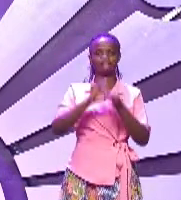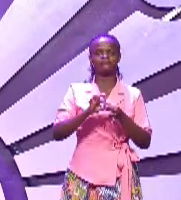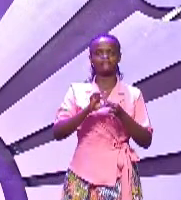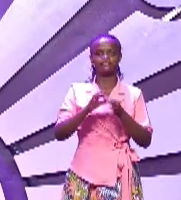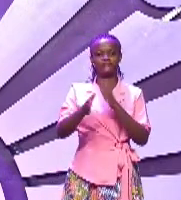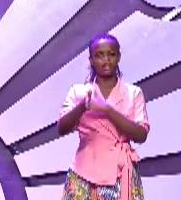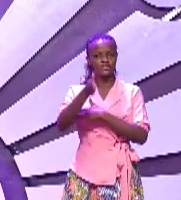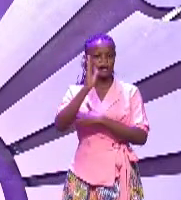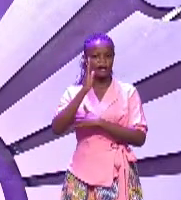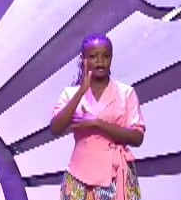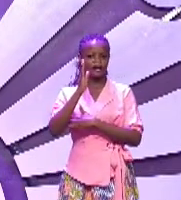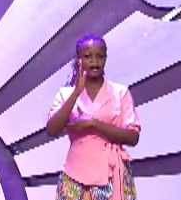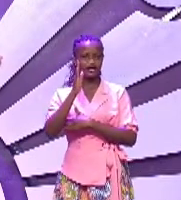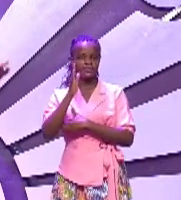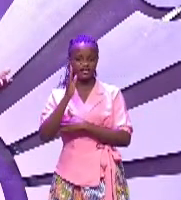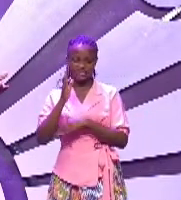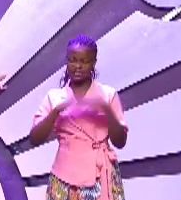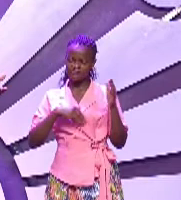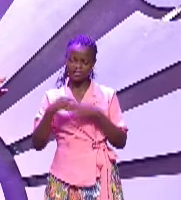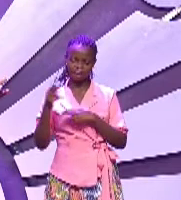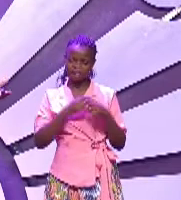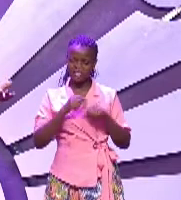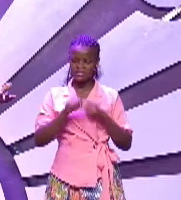is unreasonable and uncaring